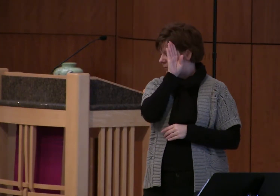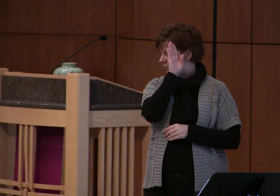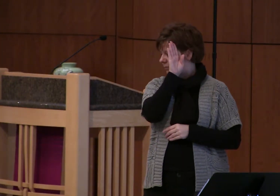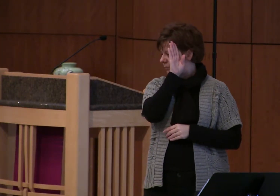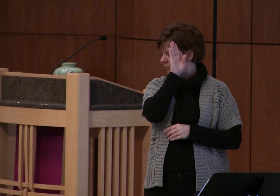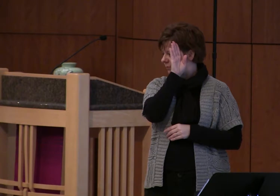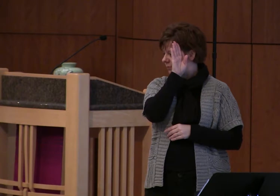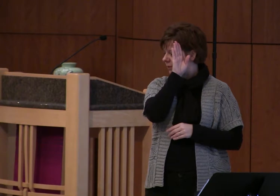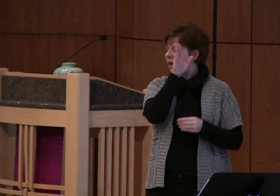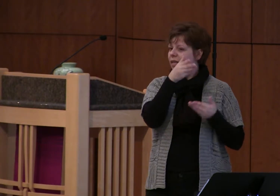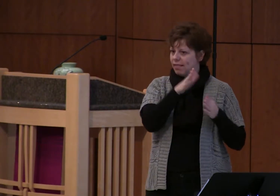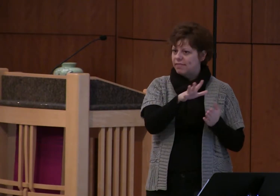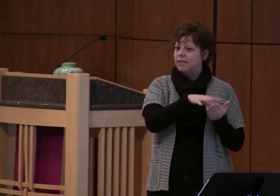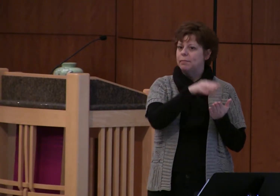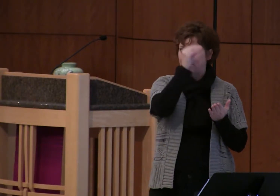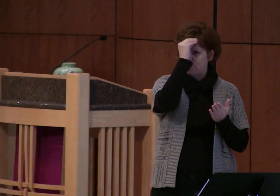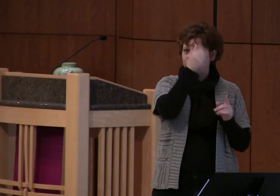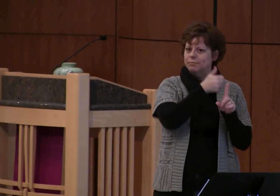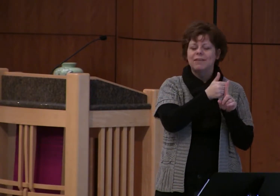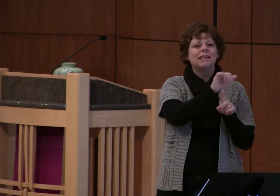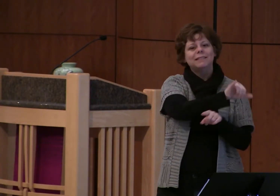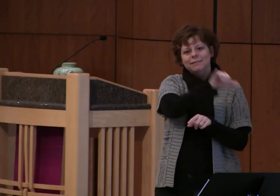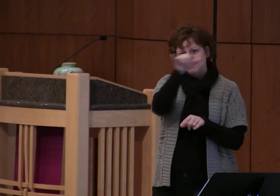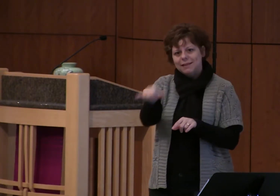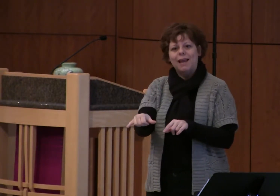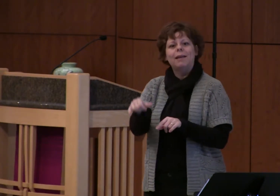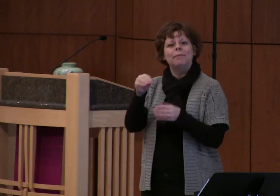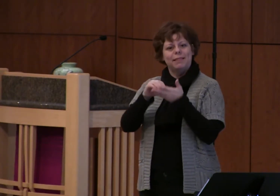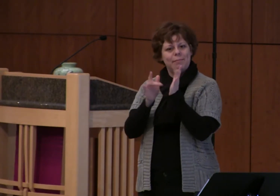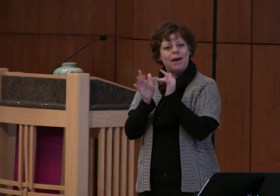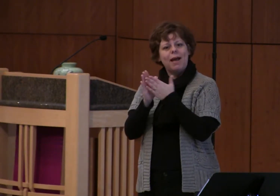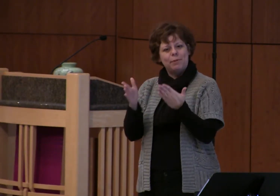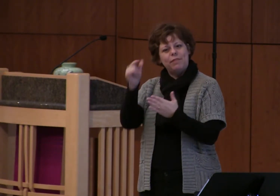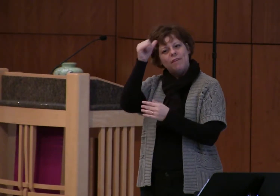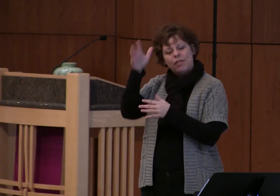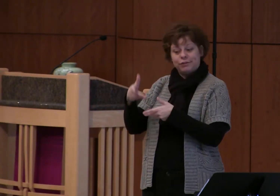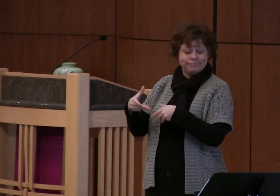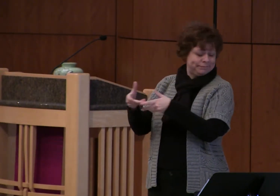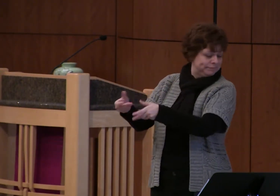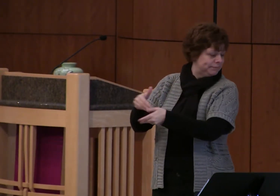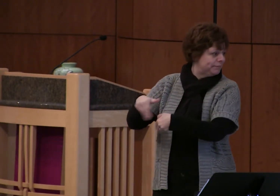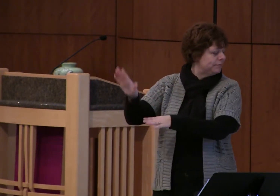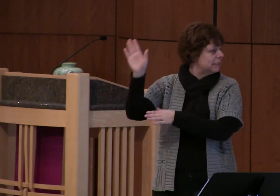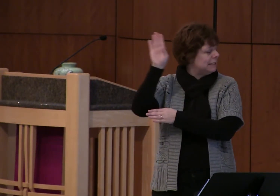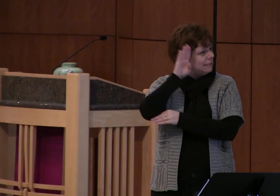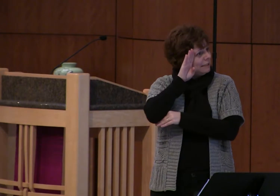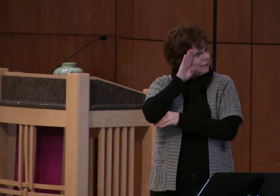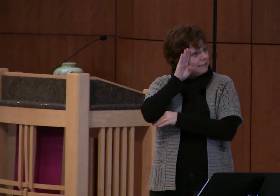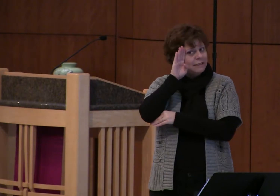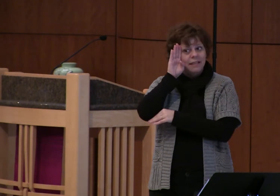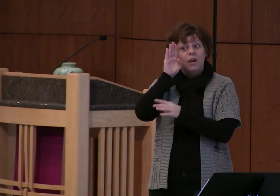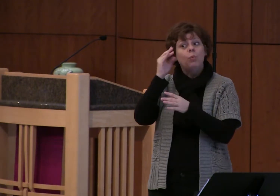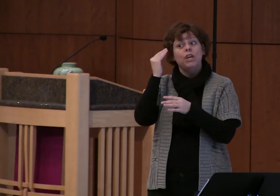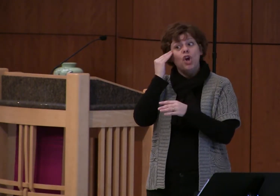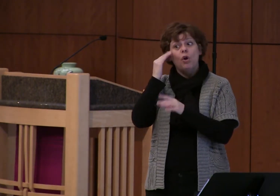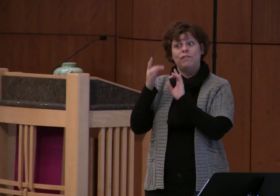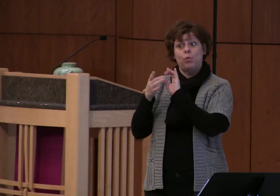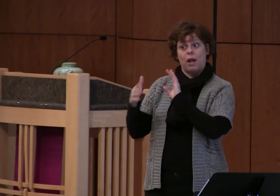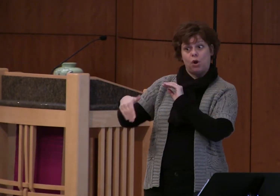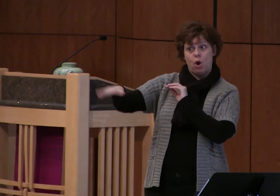much like the father in that parable and they know that it's letting go with no guarantee that their